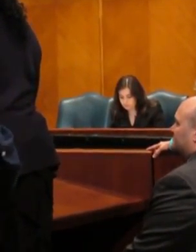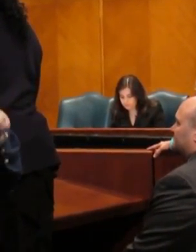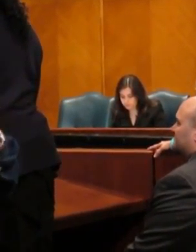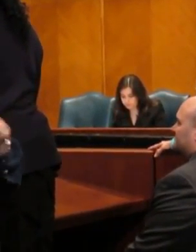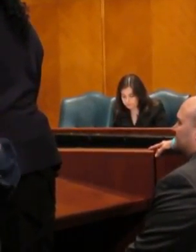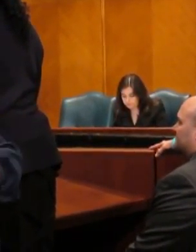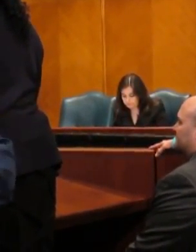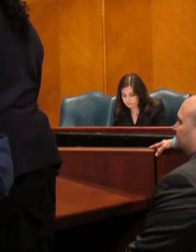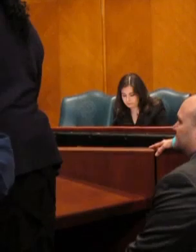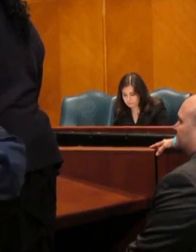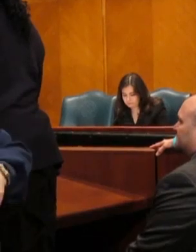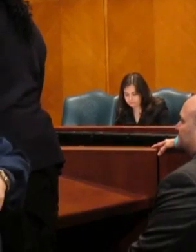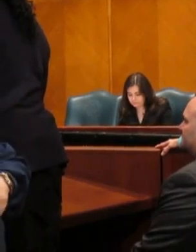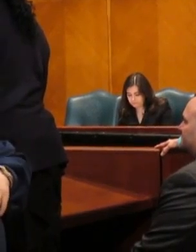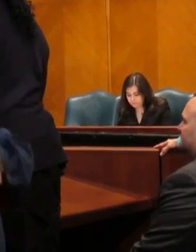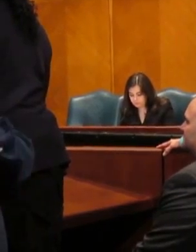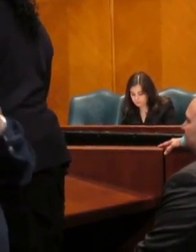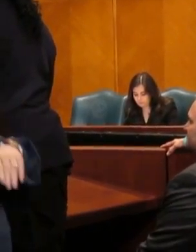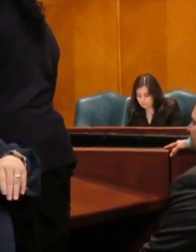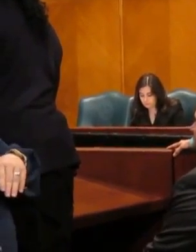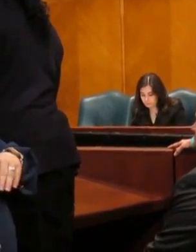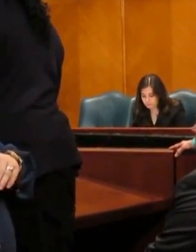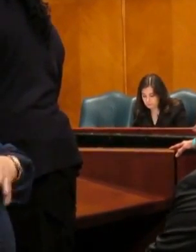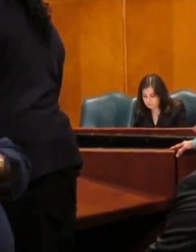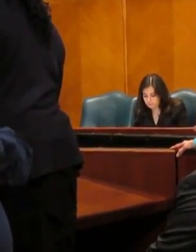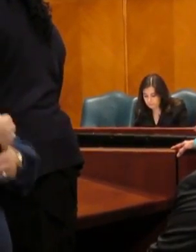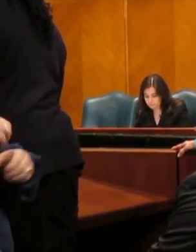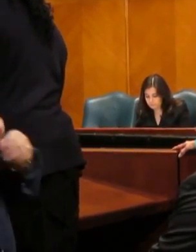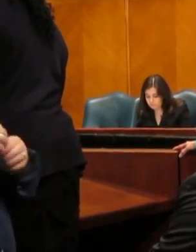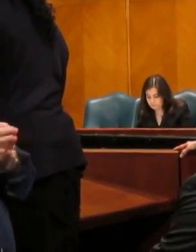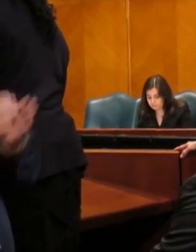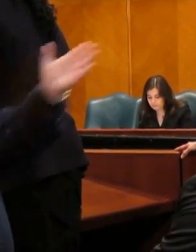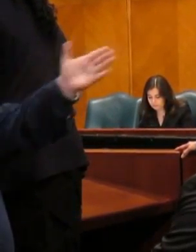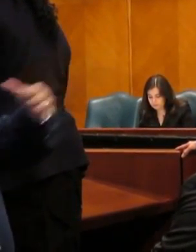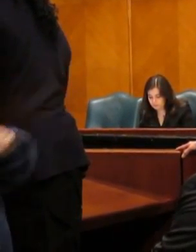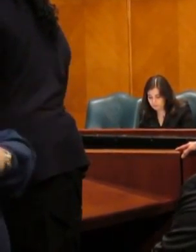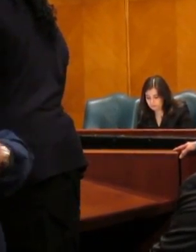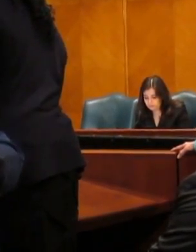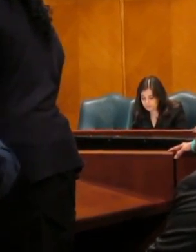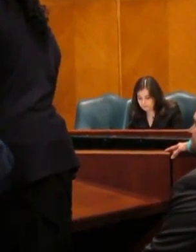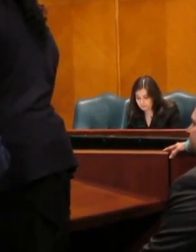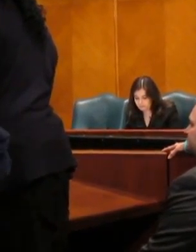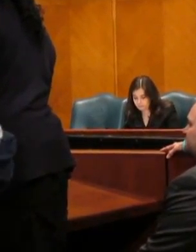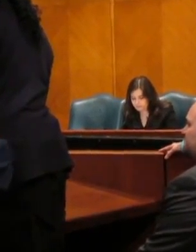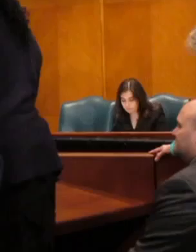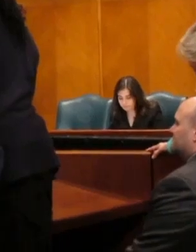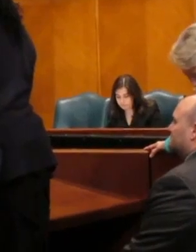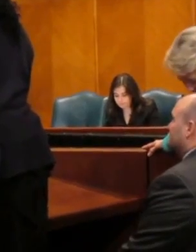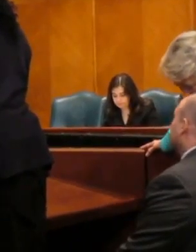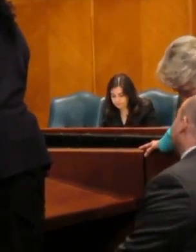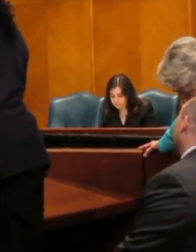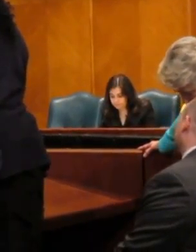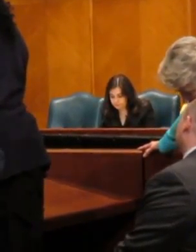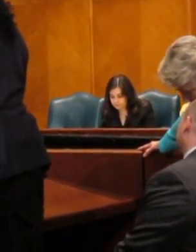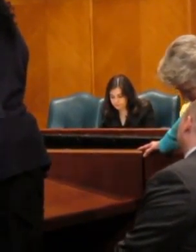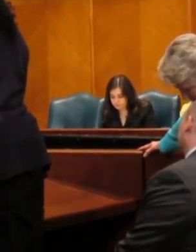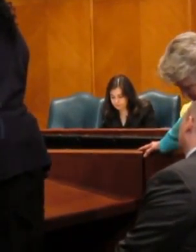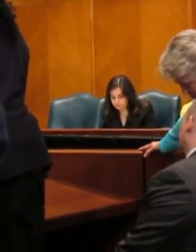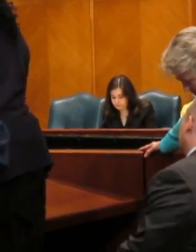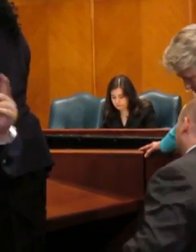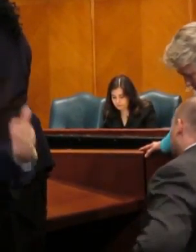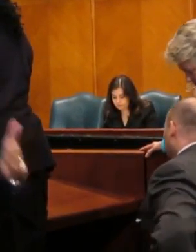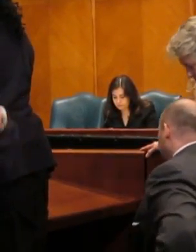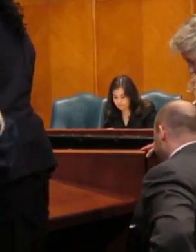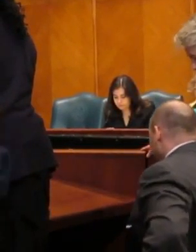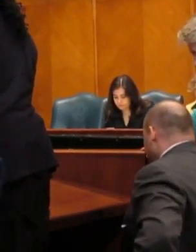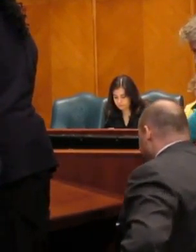comfortable and confident in the public. He helps raise awareness for many of these issues that people are faced with day-to-day